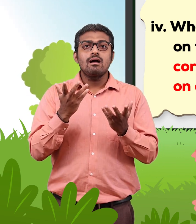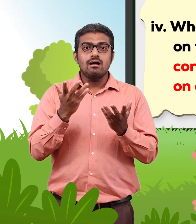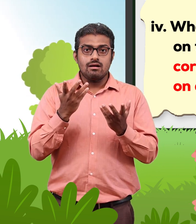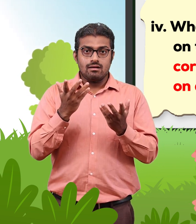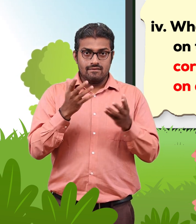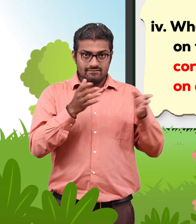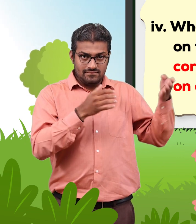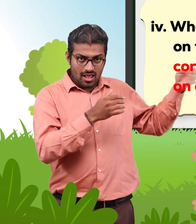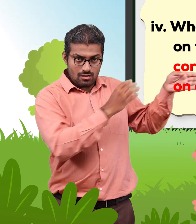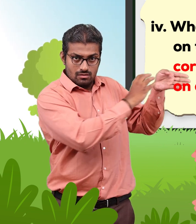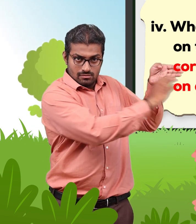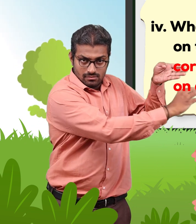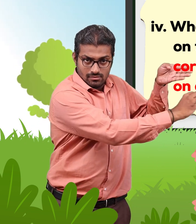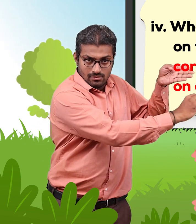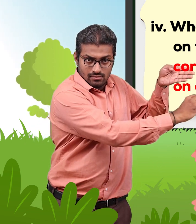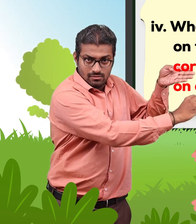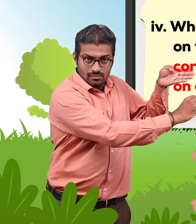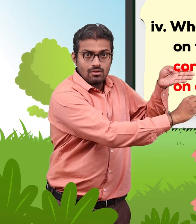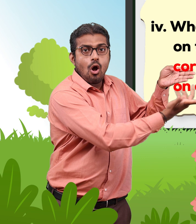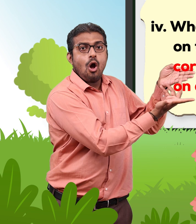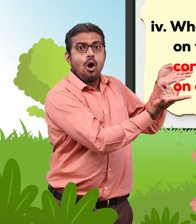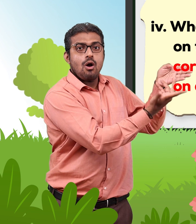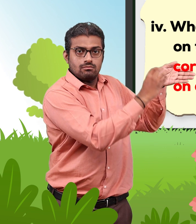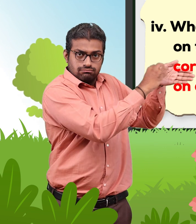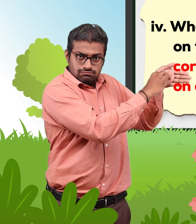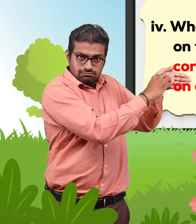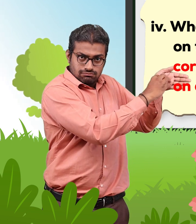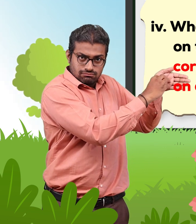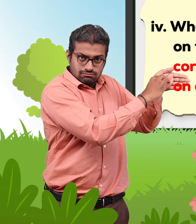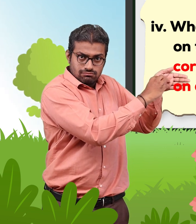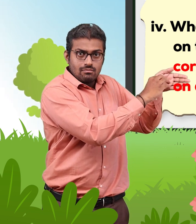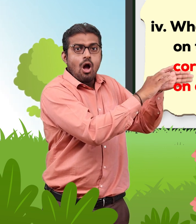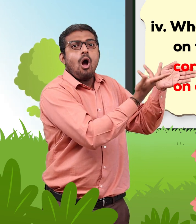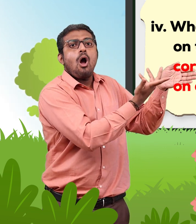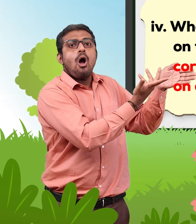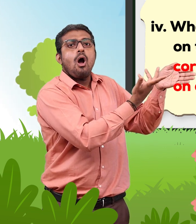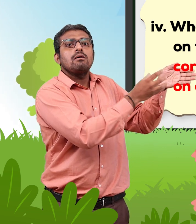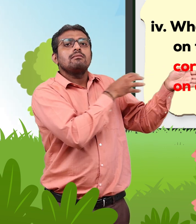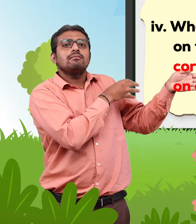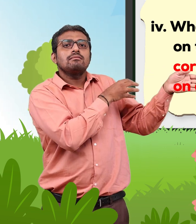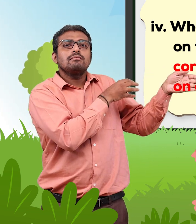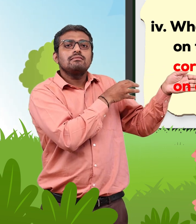On a corner or in the middle or on a side.